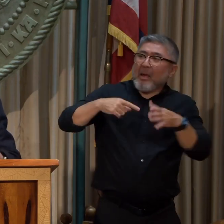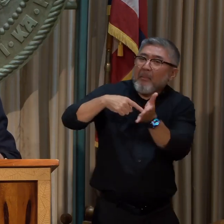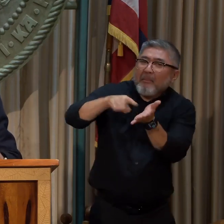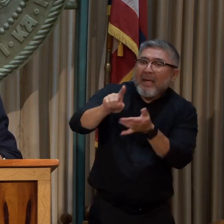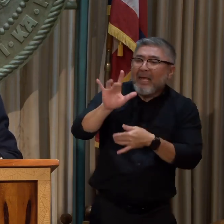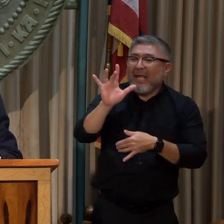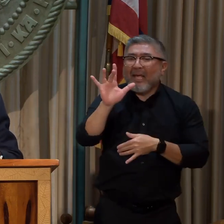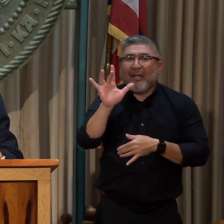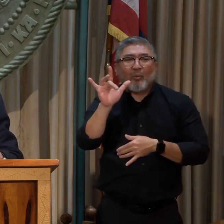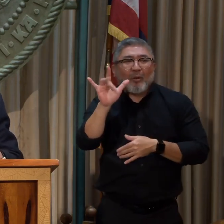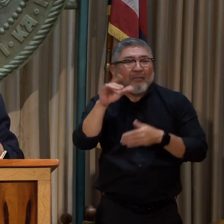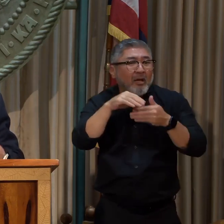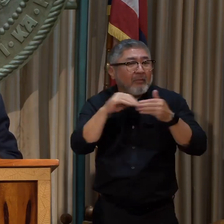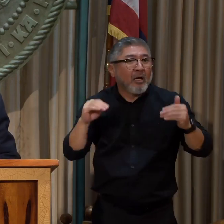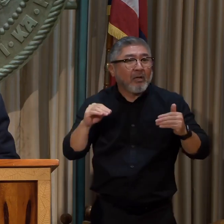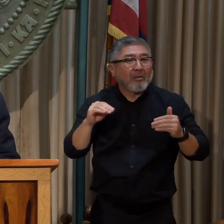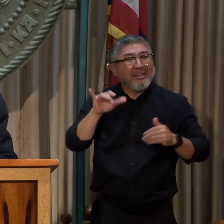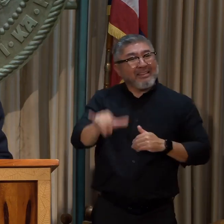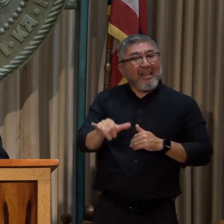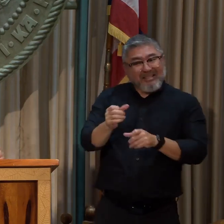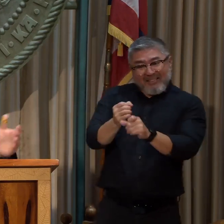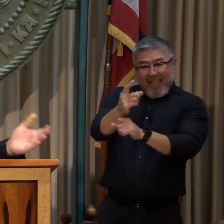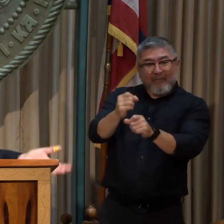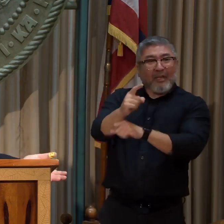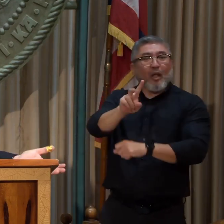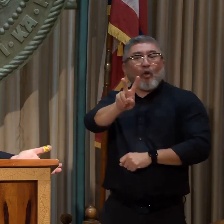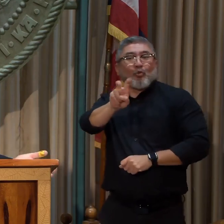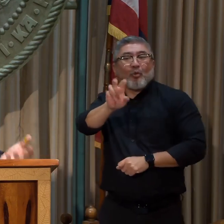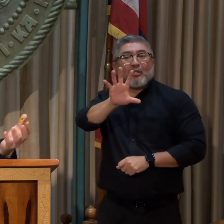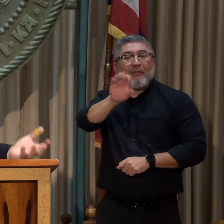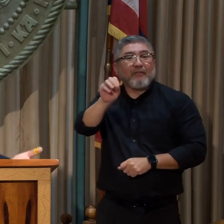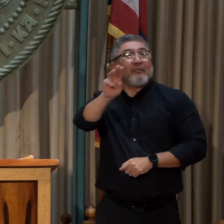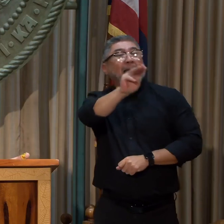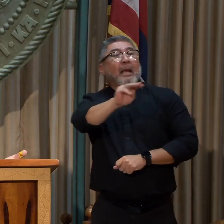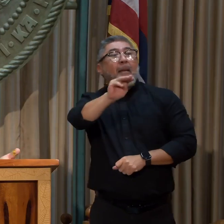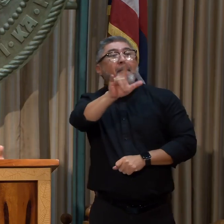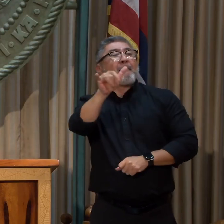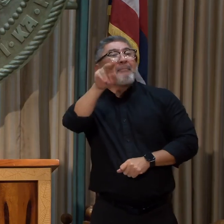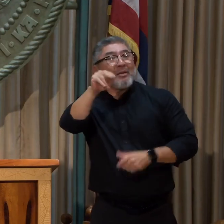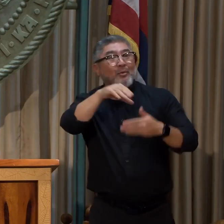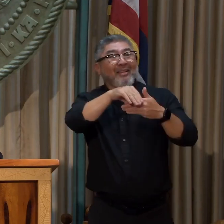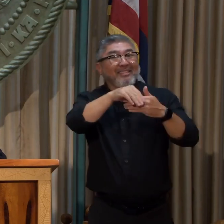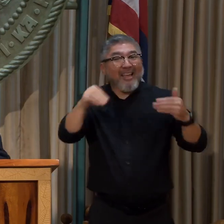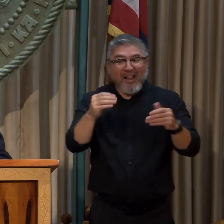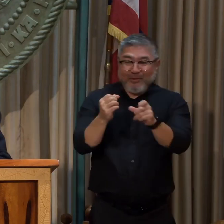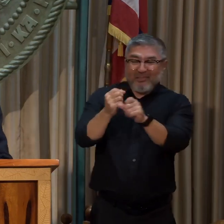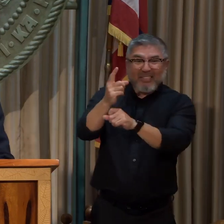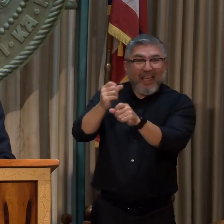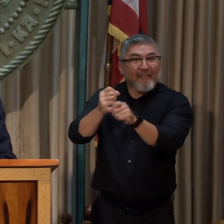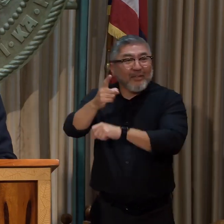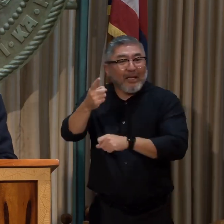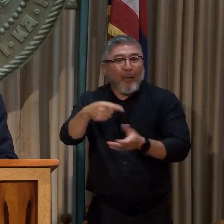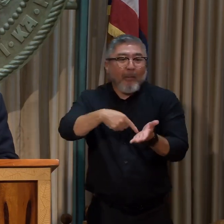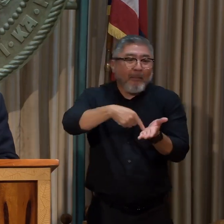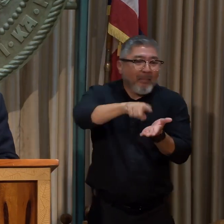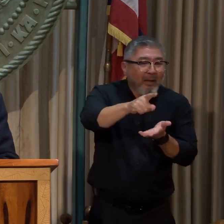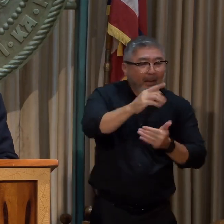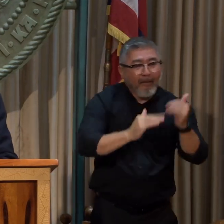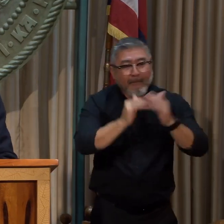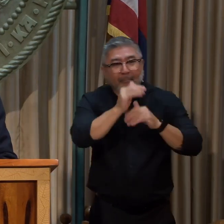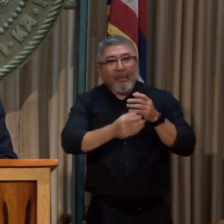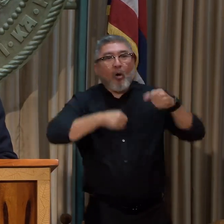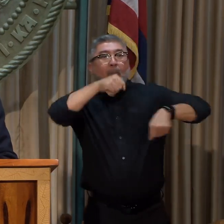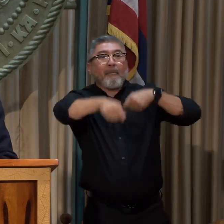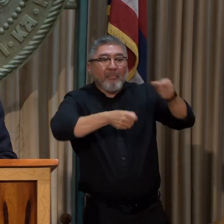$250 million every single year to pay for the bikeways, to bring extra very advanced